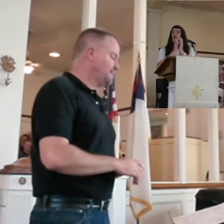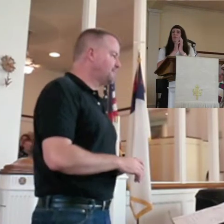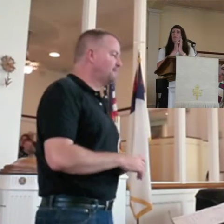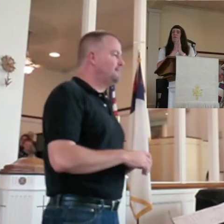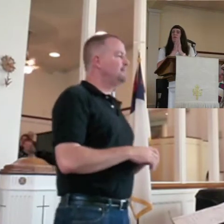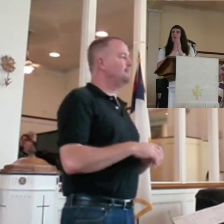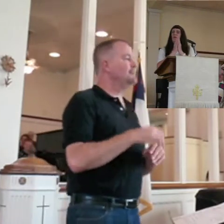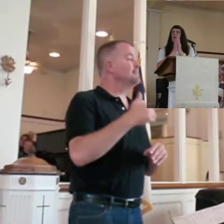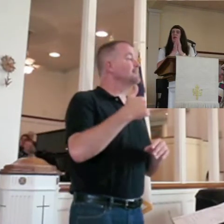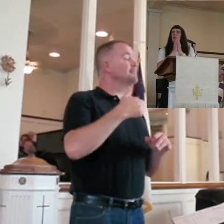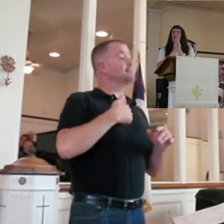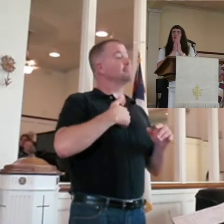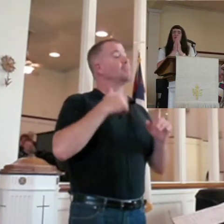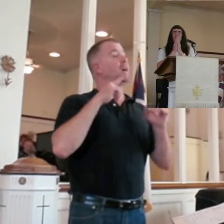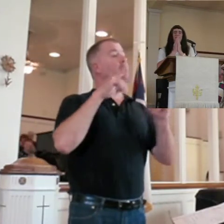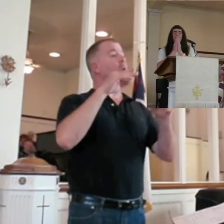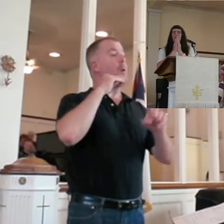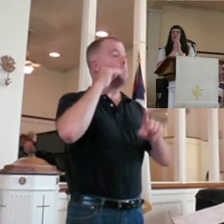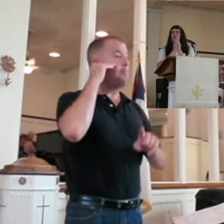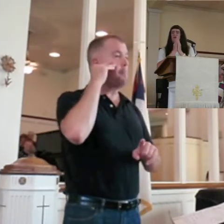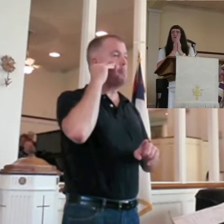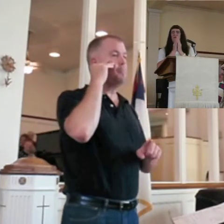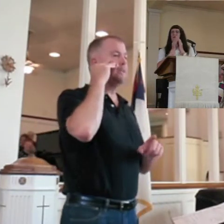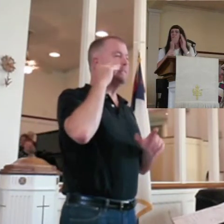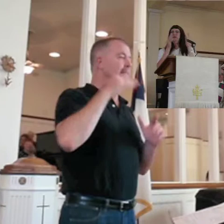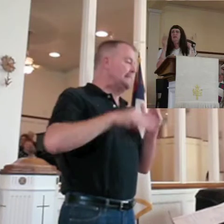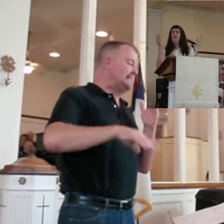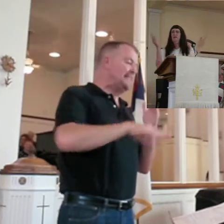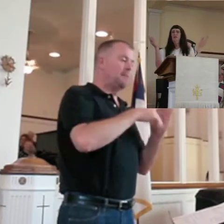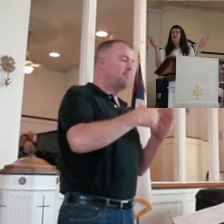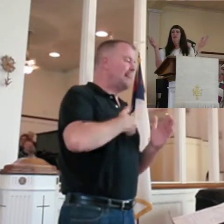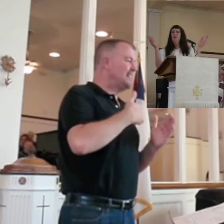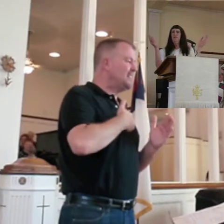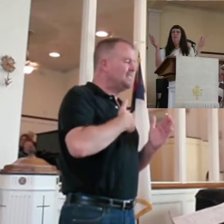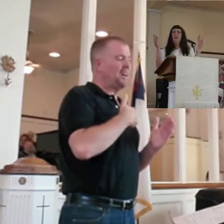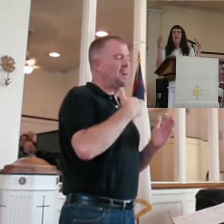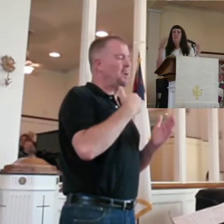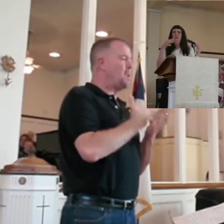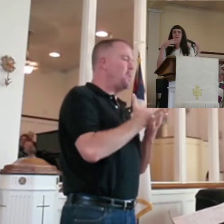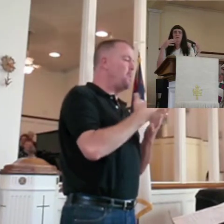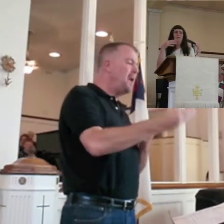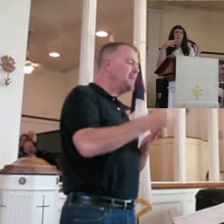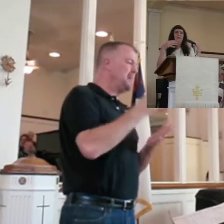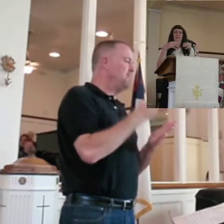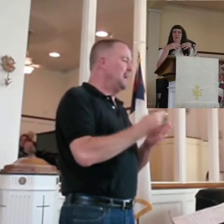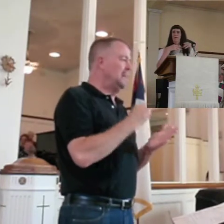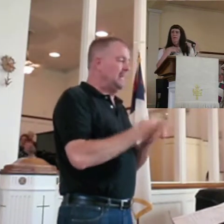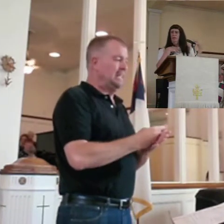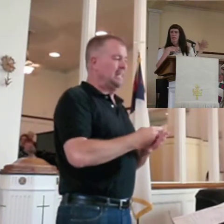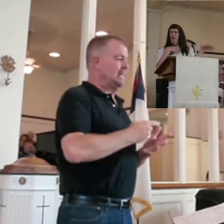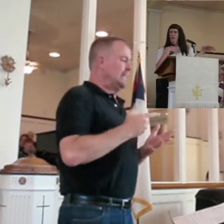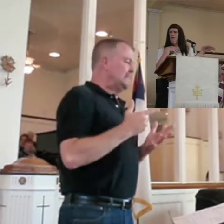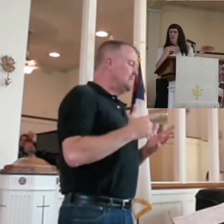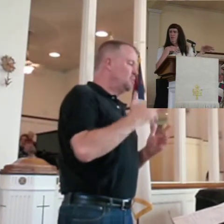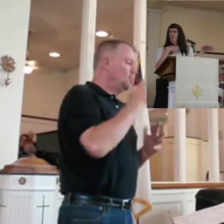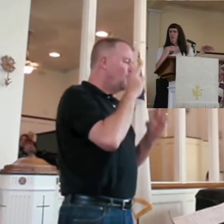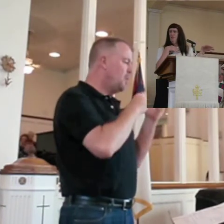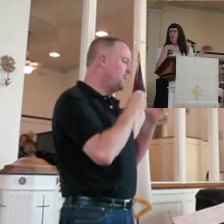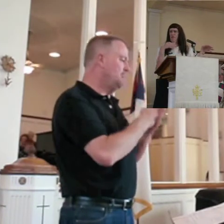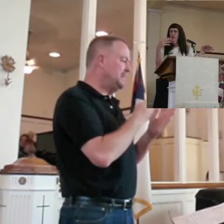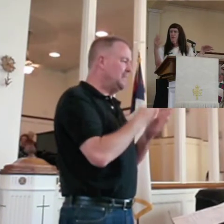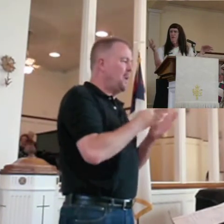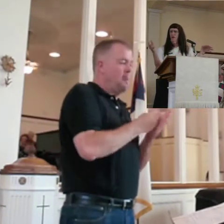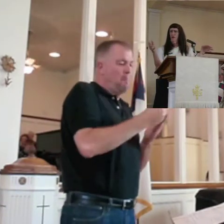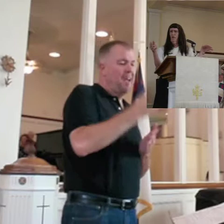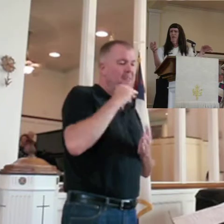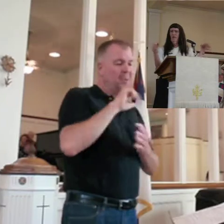I went home, and on my way home, I kicked myself. Oh, I kicked myself. I said, I'm not spending money on these people, and I'm spending buying burgers